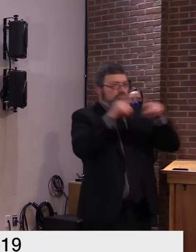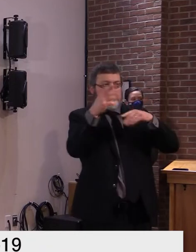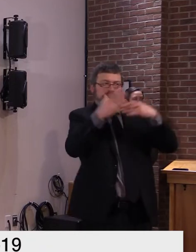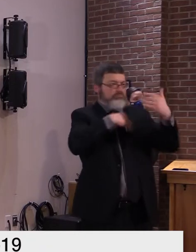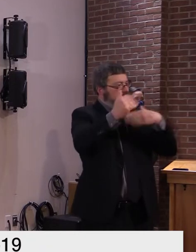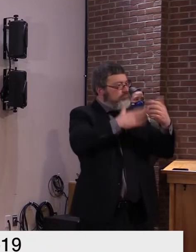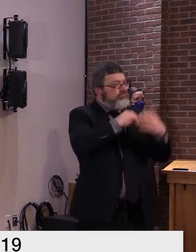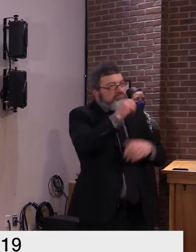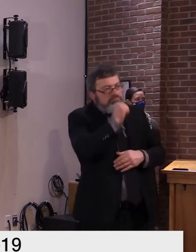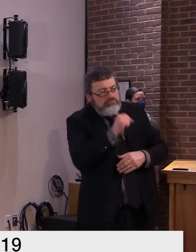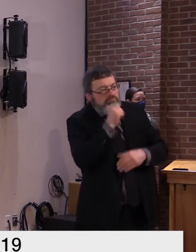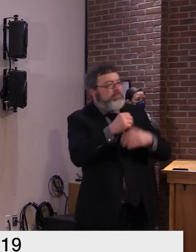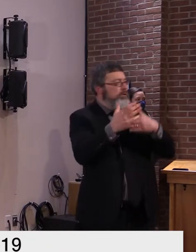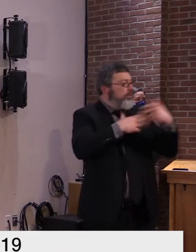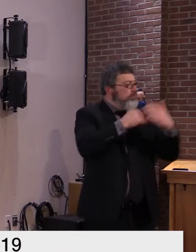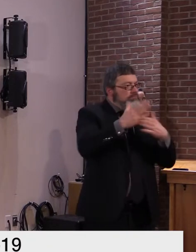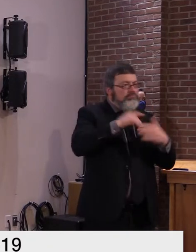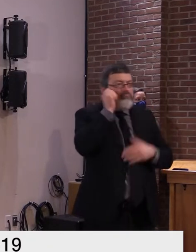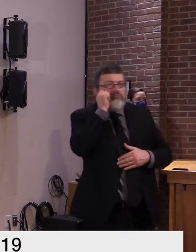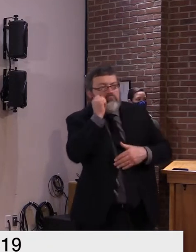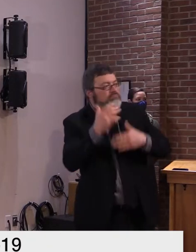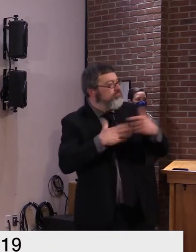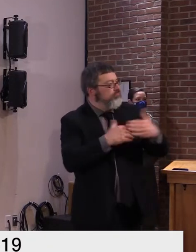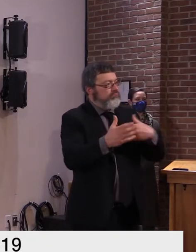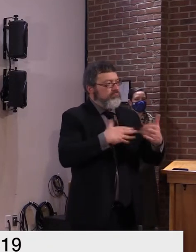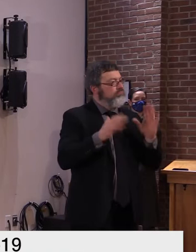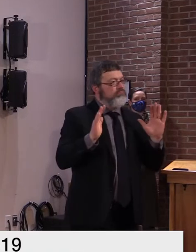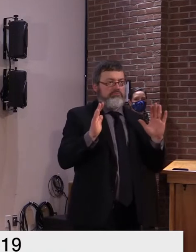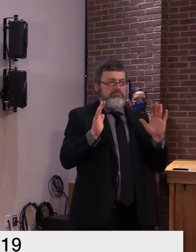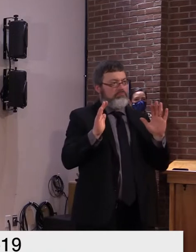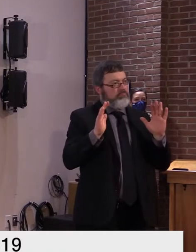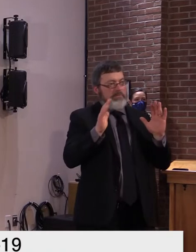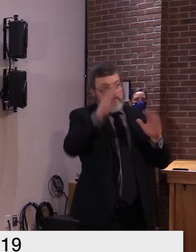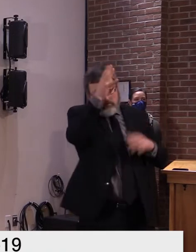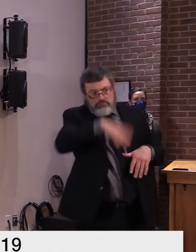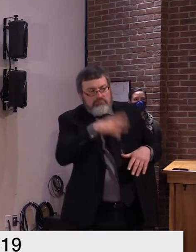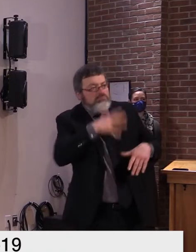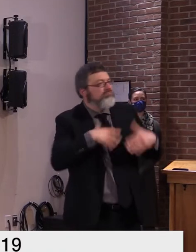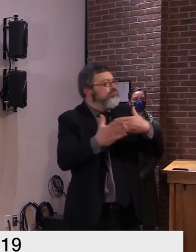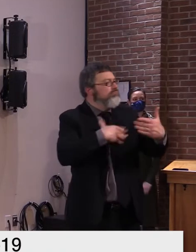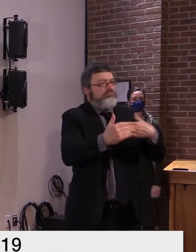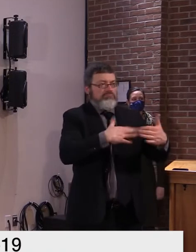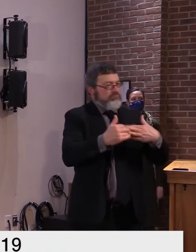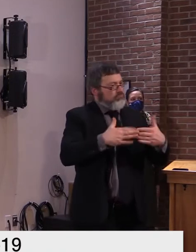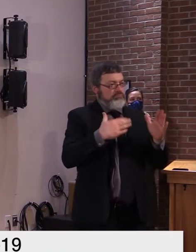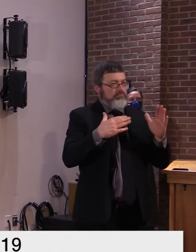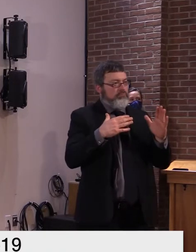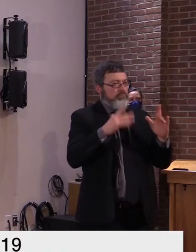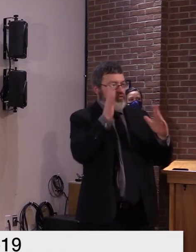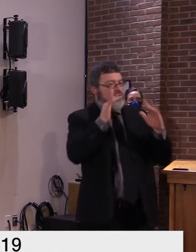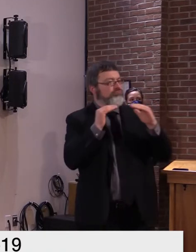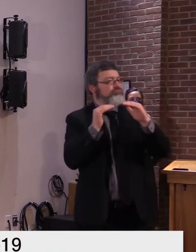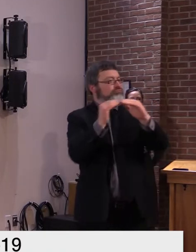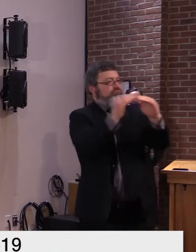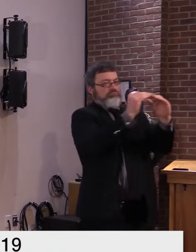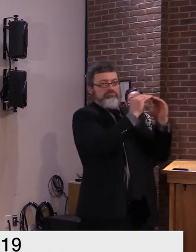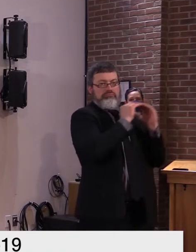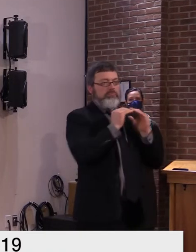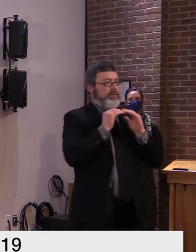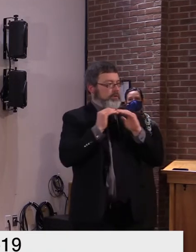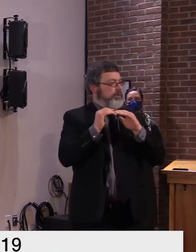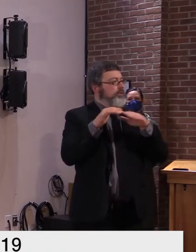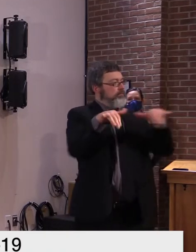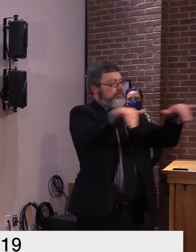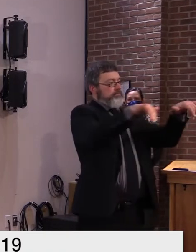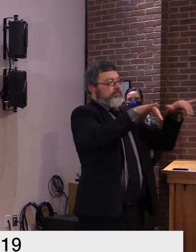so although in vermont we're not immune to the increased covet 19 transmission happening everywhere under our